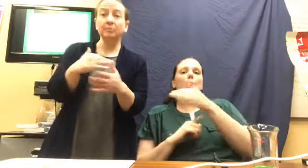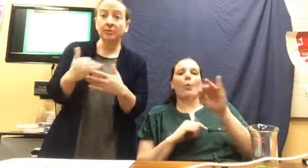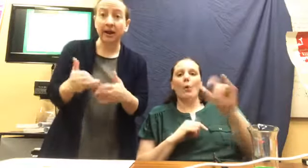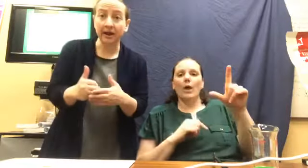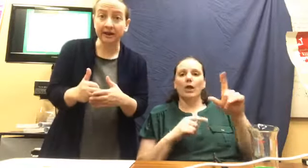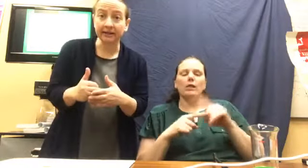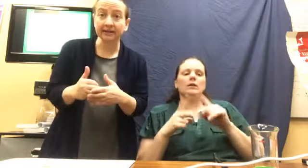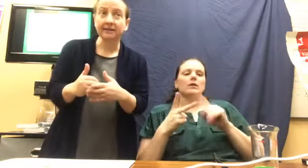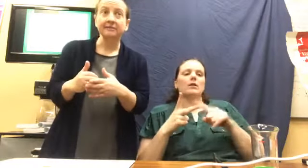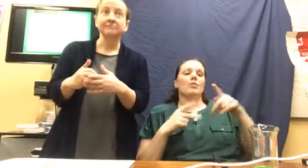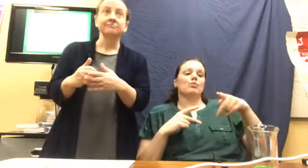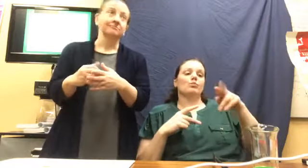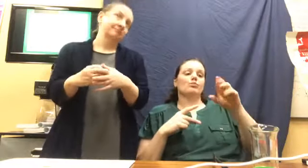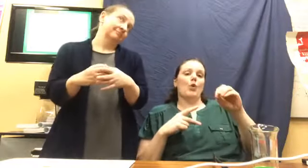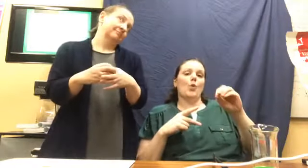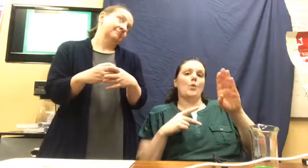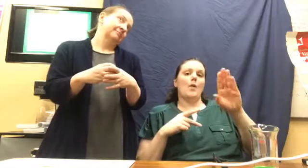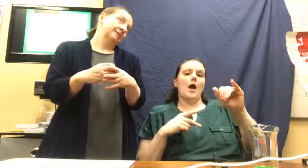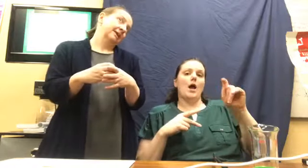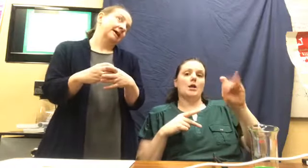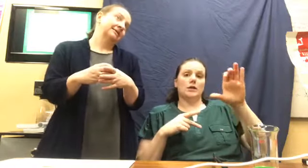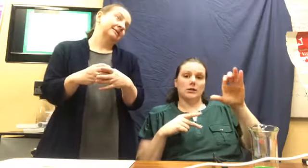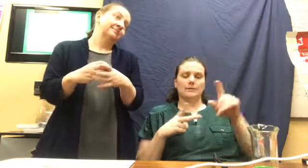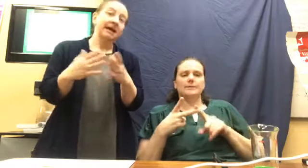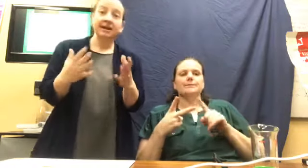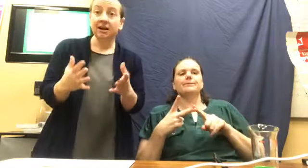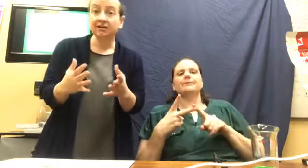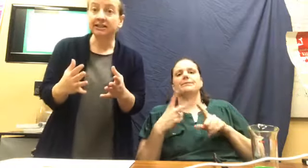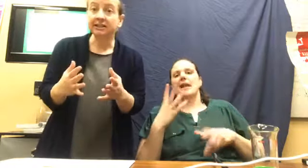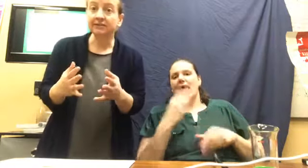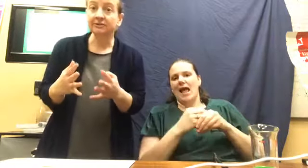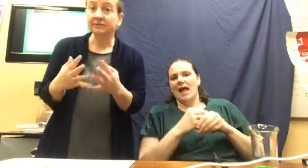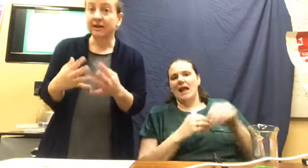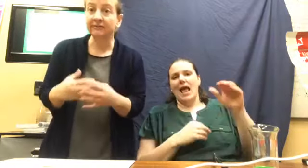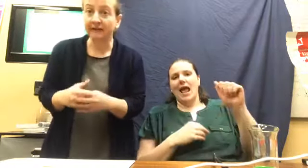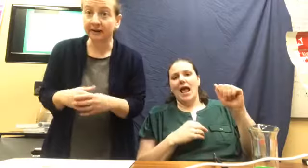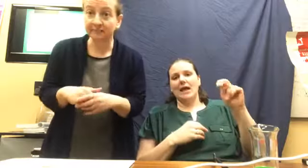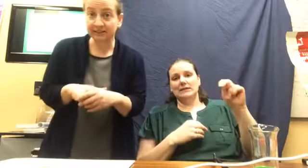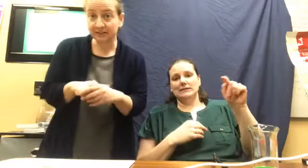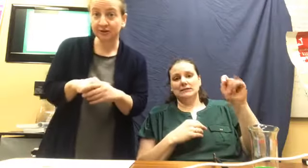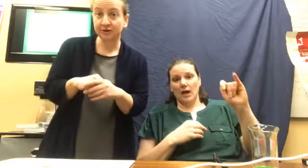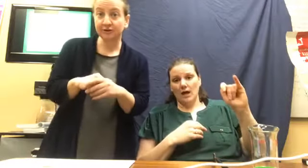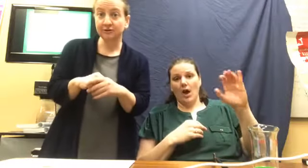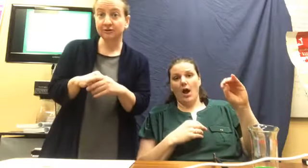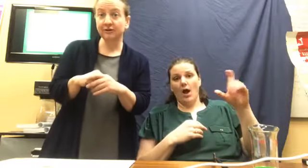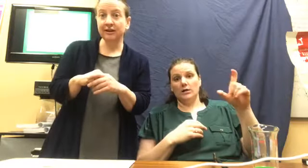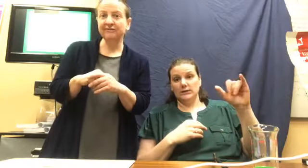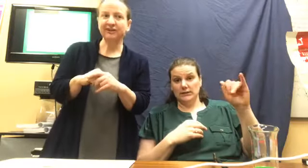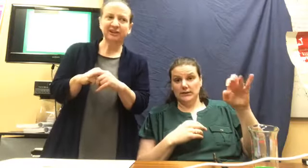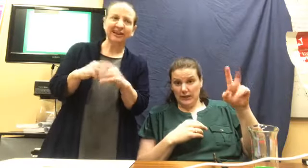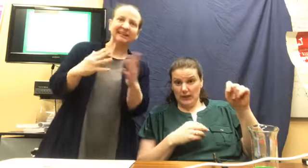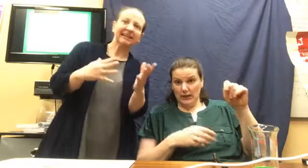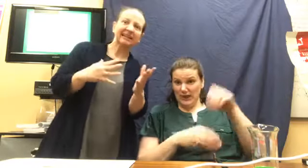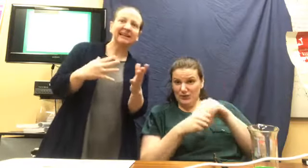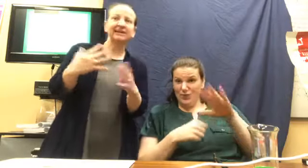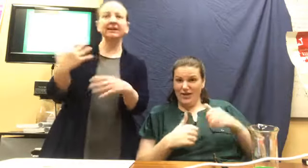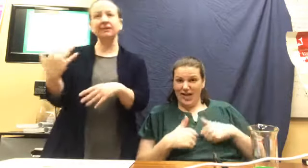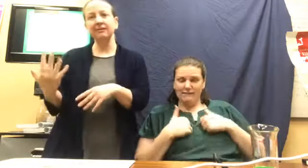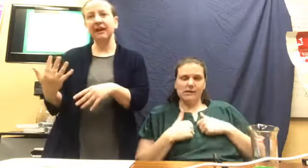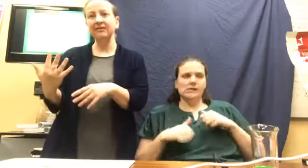probiotic. Add some antioxidants or some healthy vitamins to your, to your life. And you're like, yeah, I know they're out